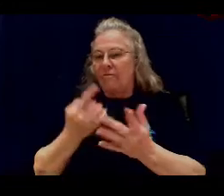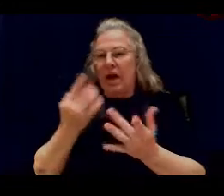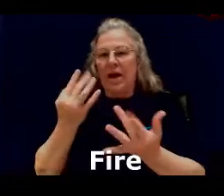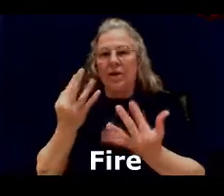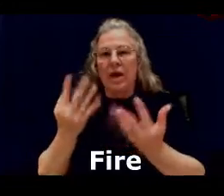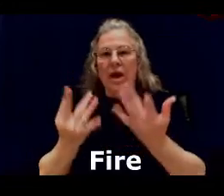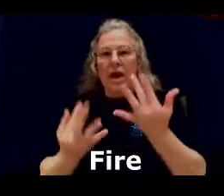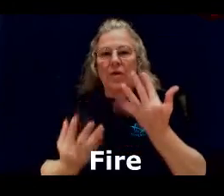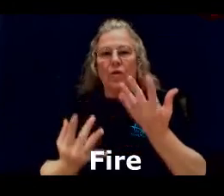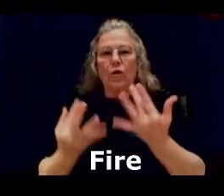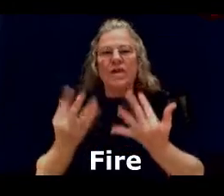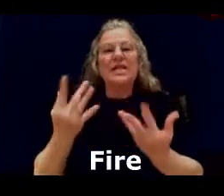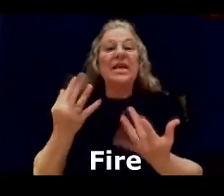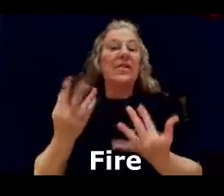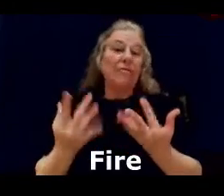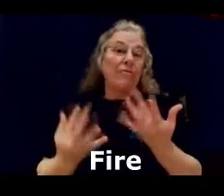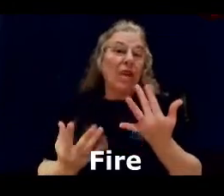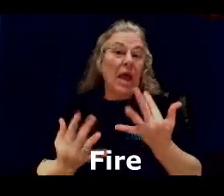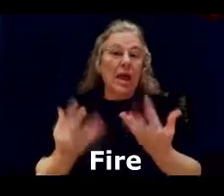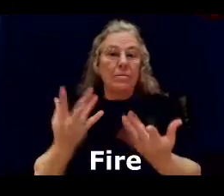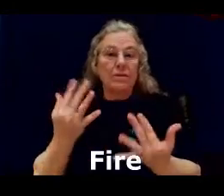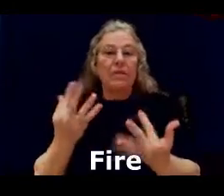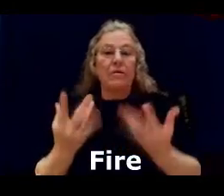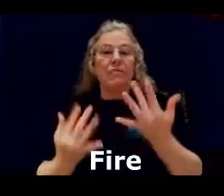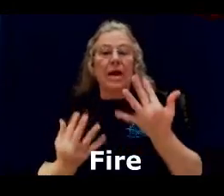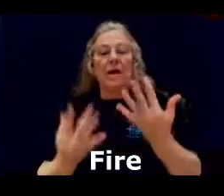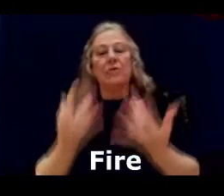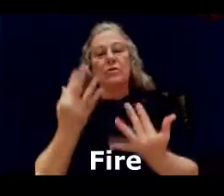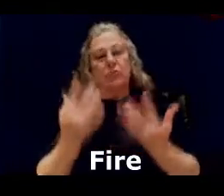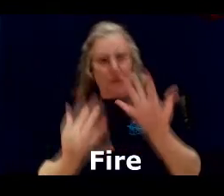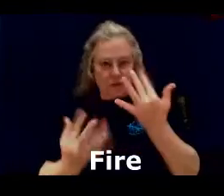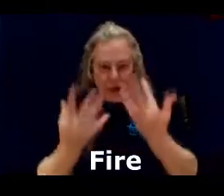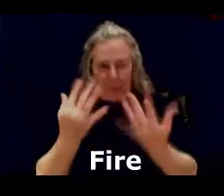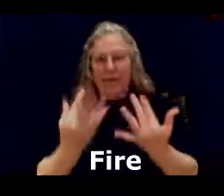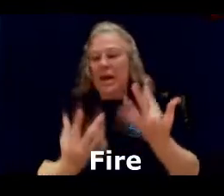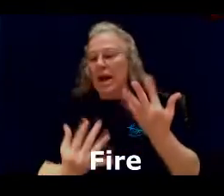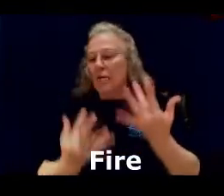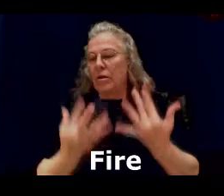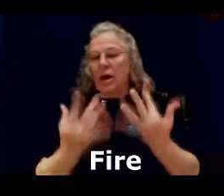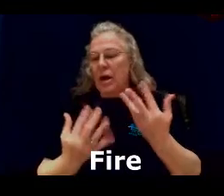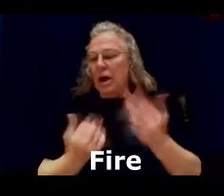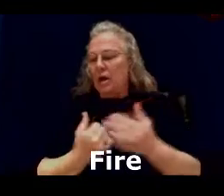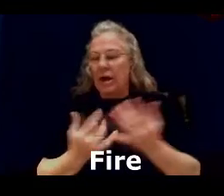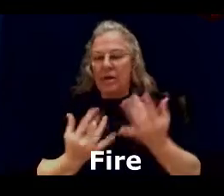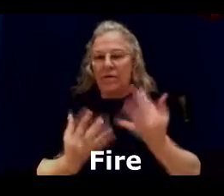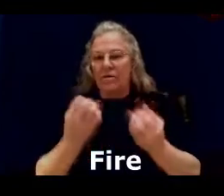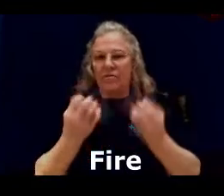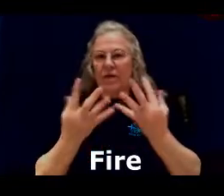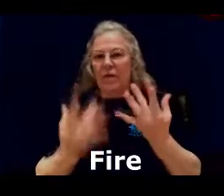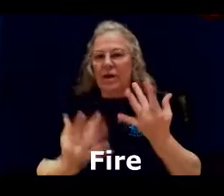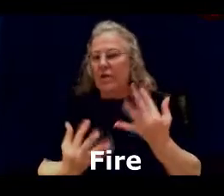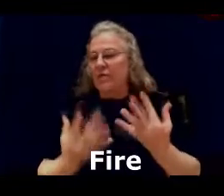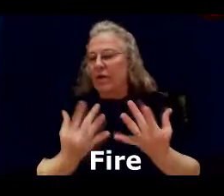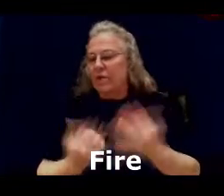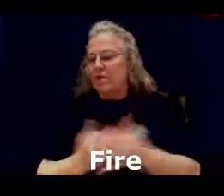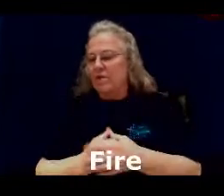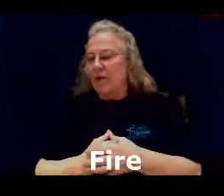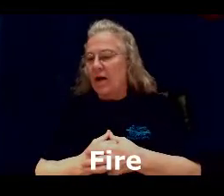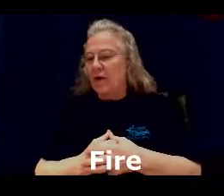Fire. And you're going to see the flames of the fire. So, it's up and down, like the flickering flames of the fire.